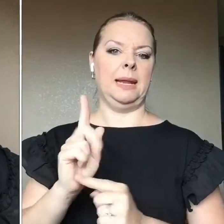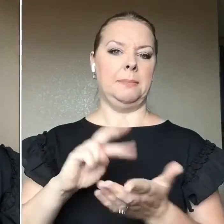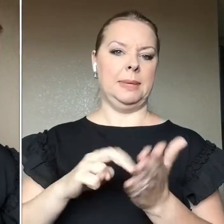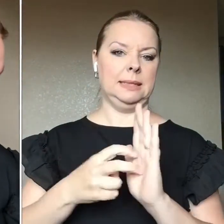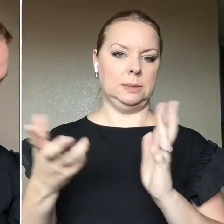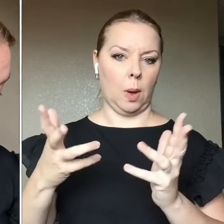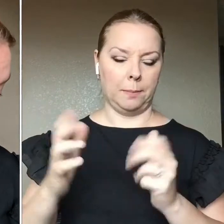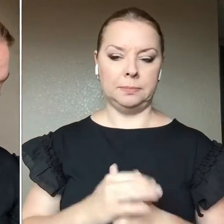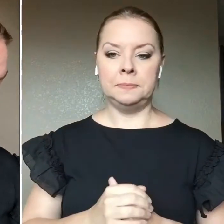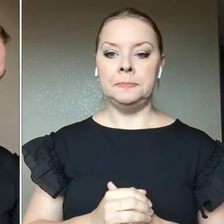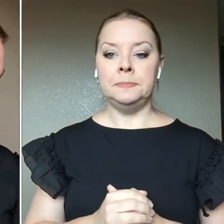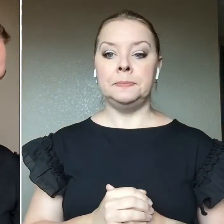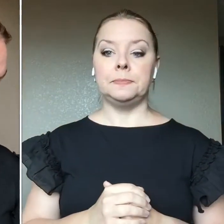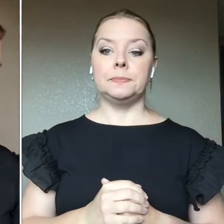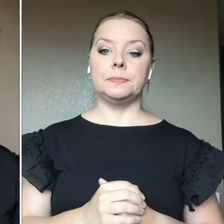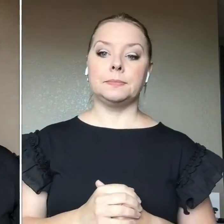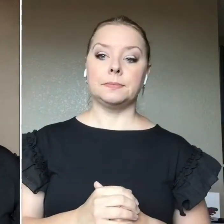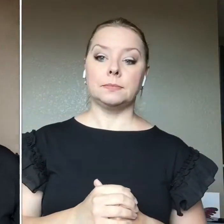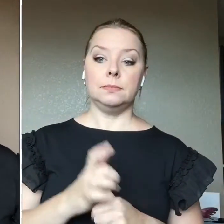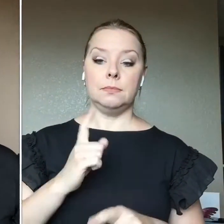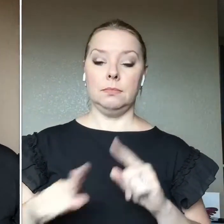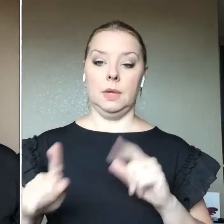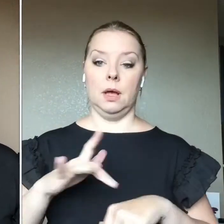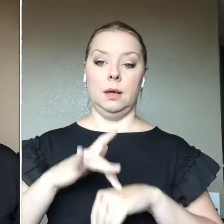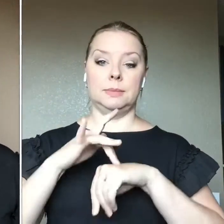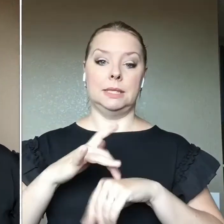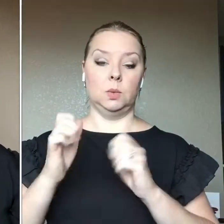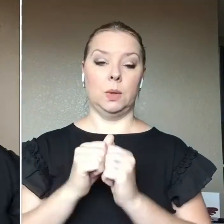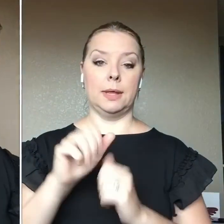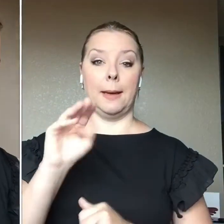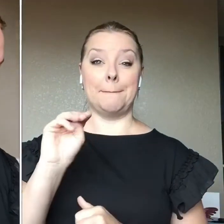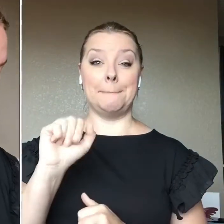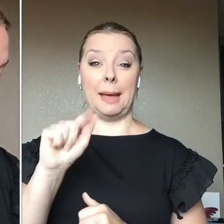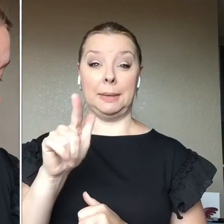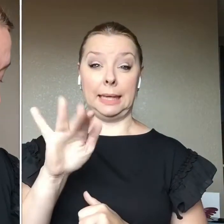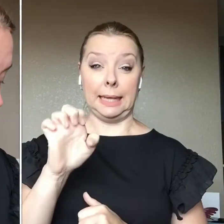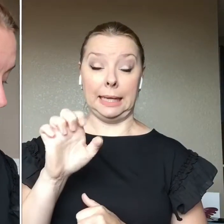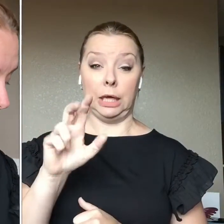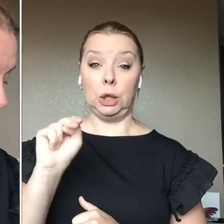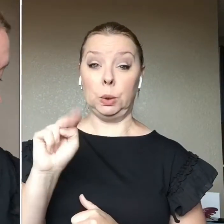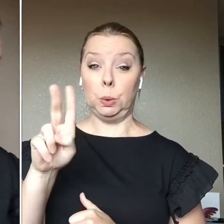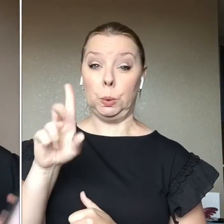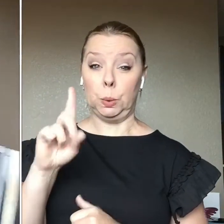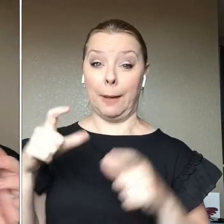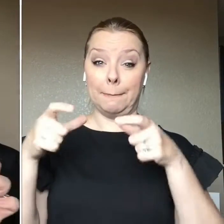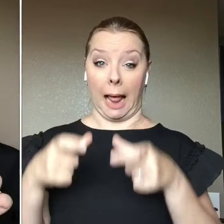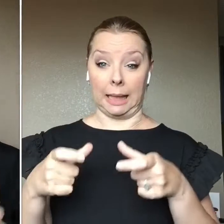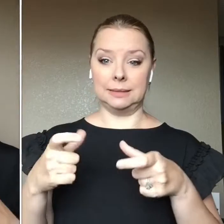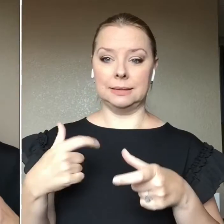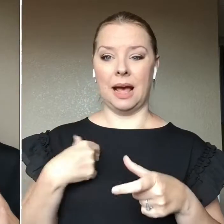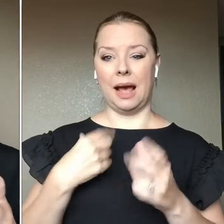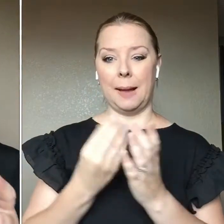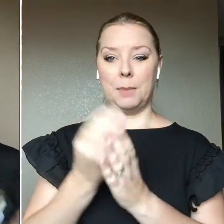but I am so obsessed with Maybelline nude palettes that this is